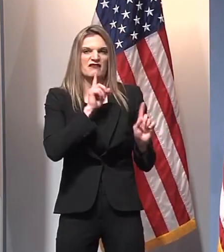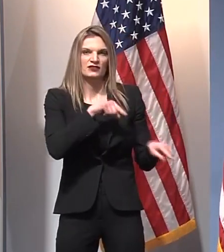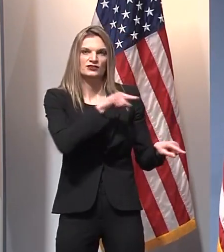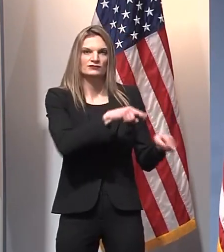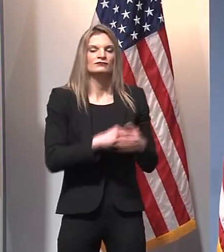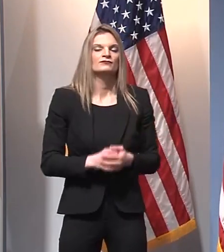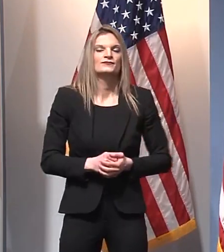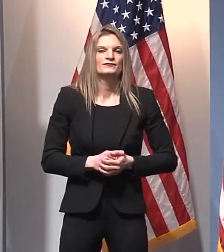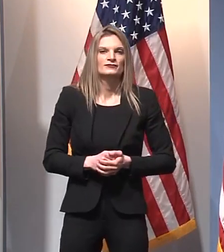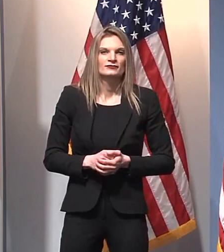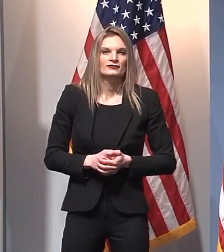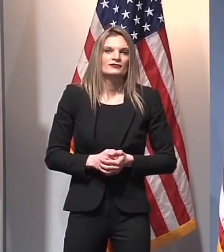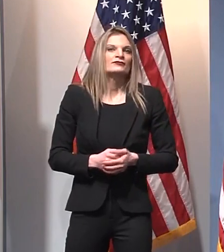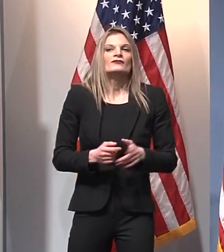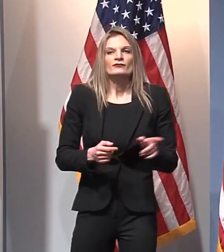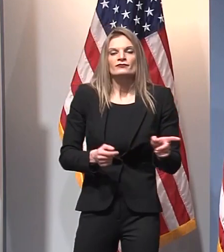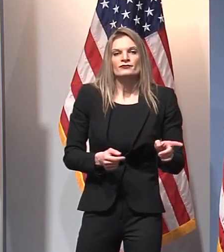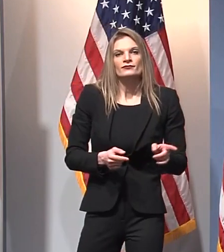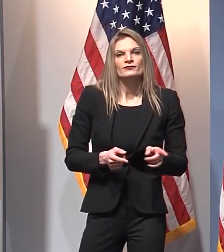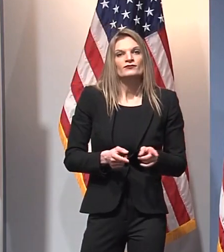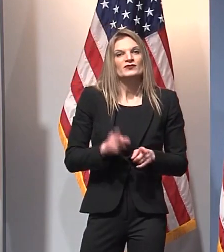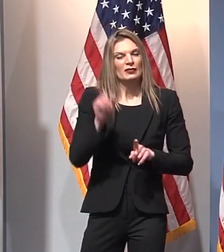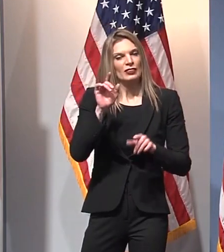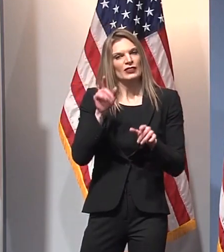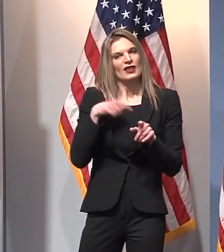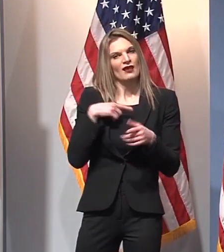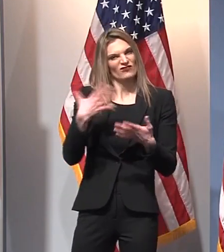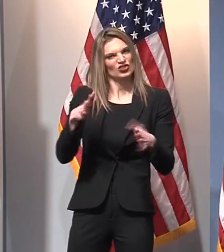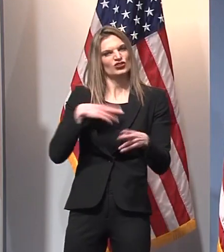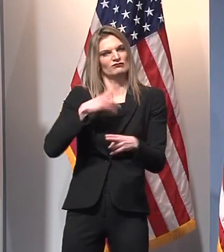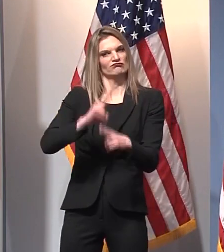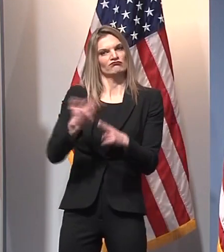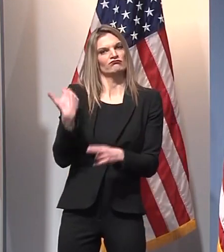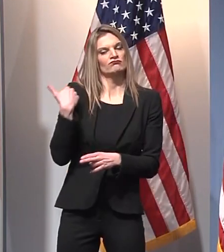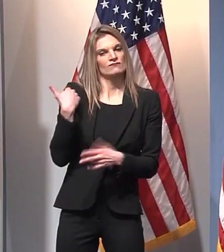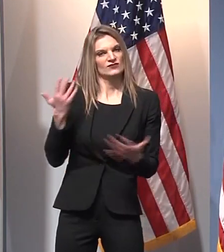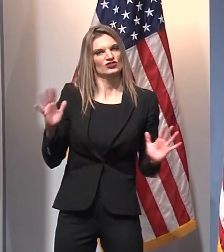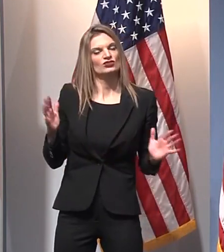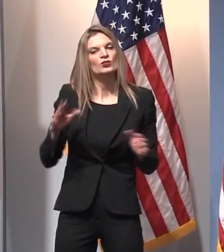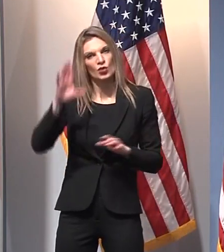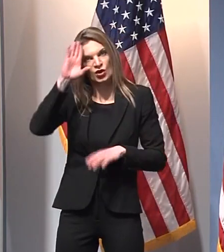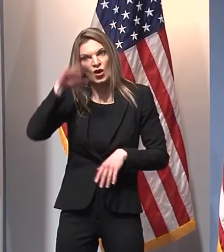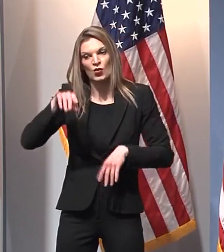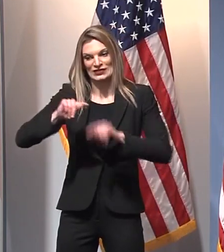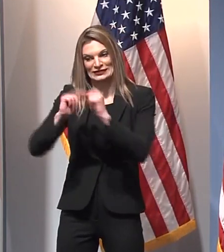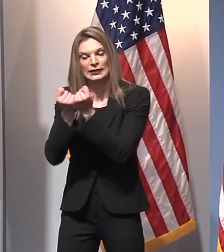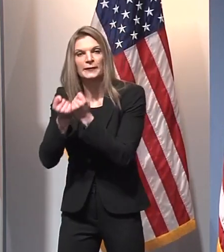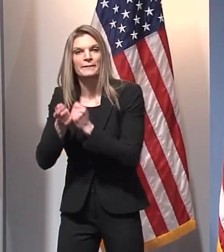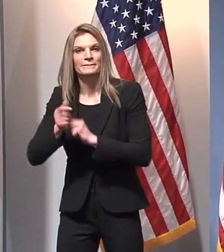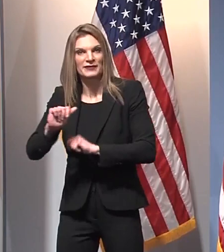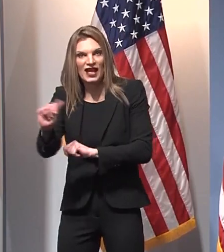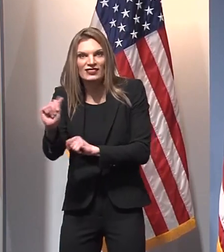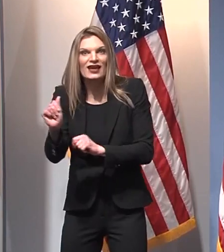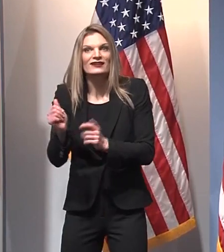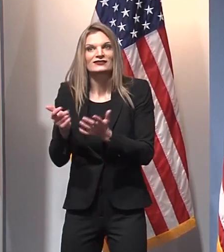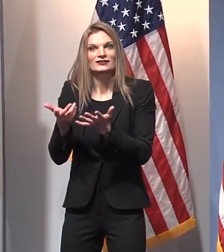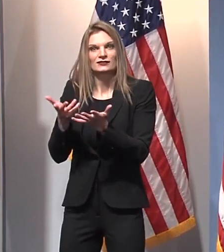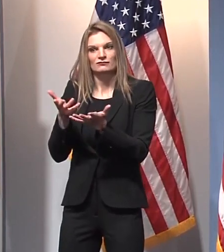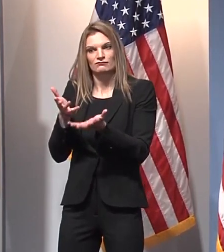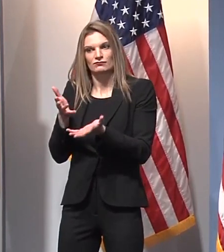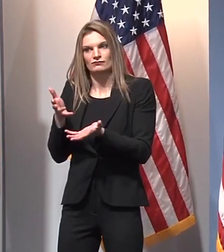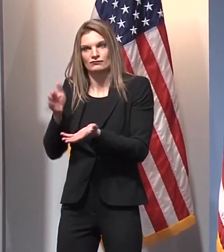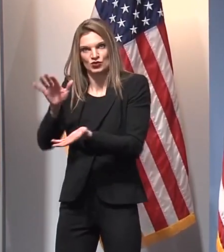Yeah, I think it's important. You know, I mentioned in my remarks that we know that athletics and athletic teams are very associated with schools,